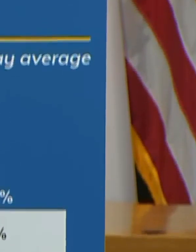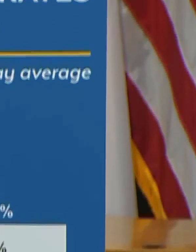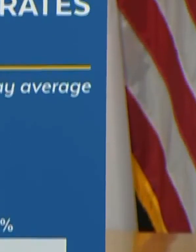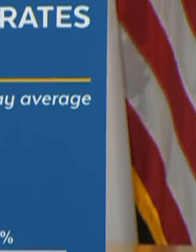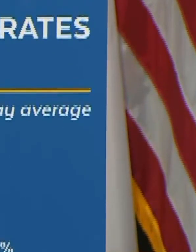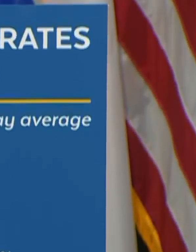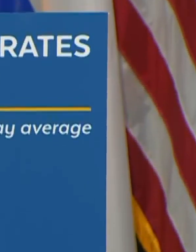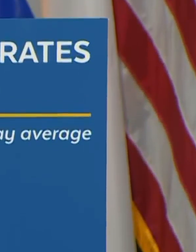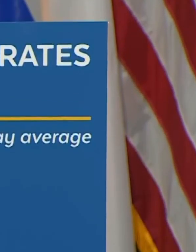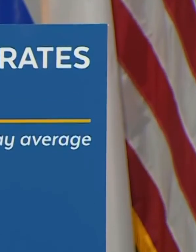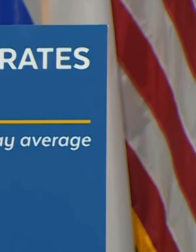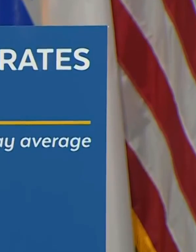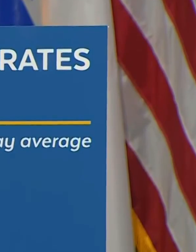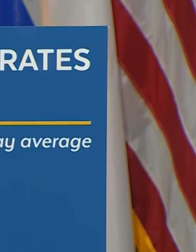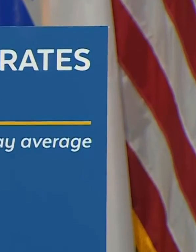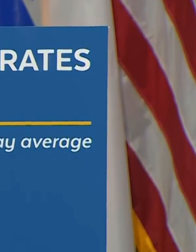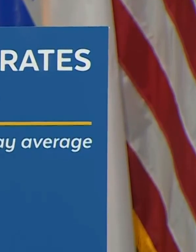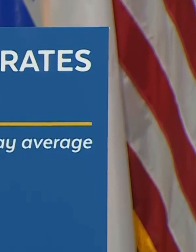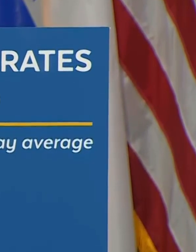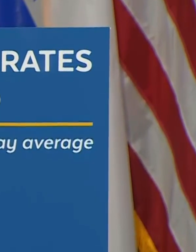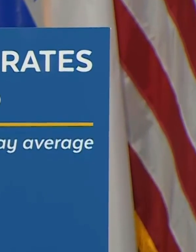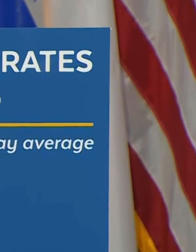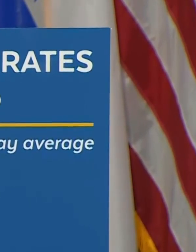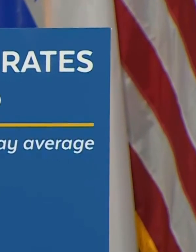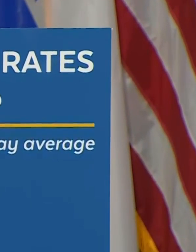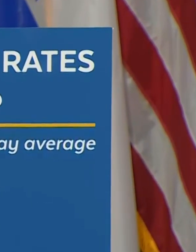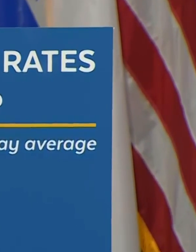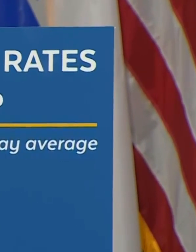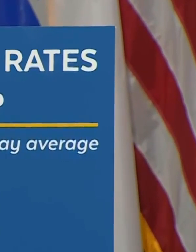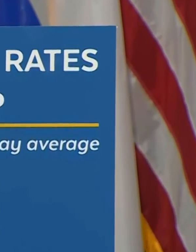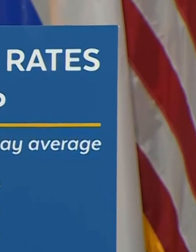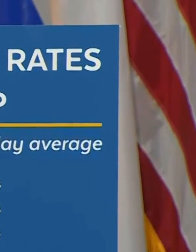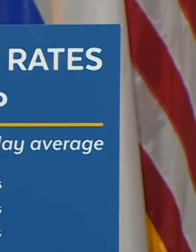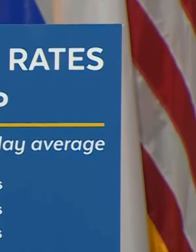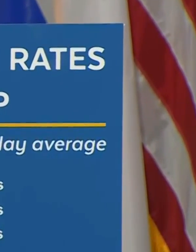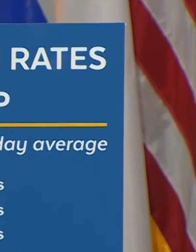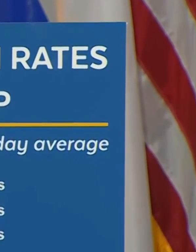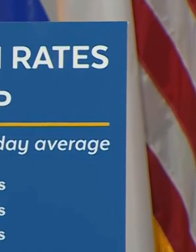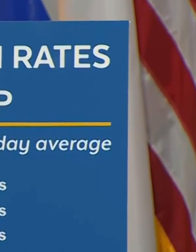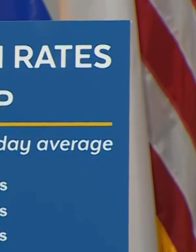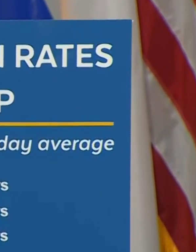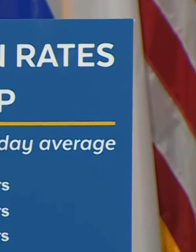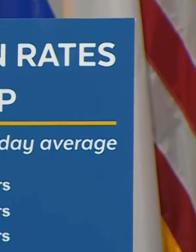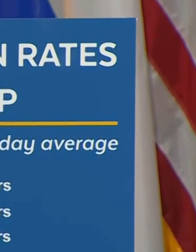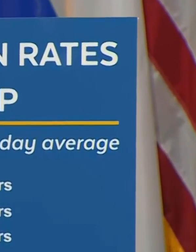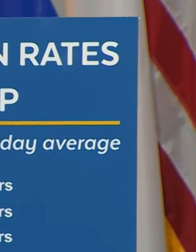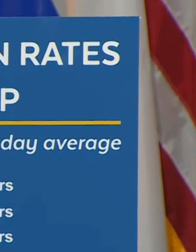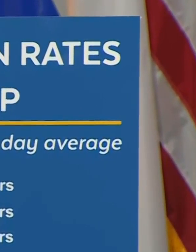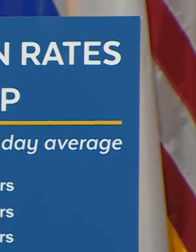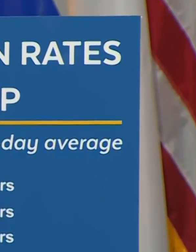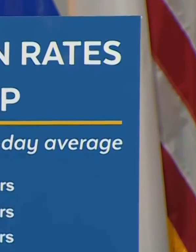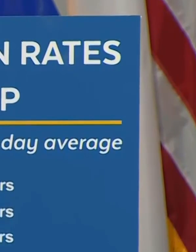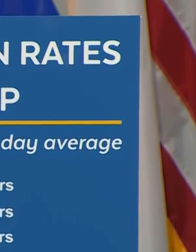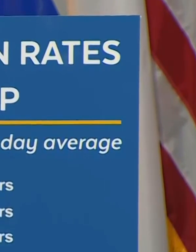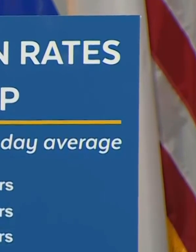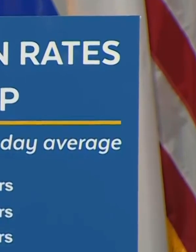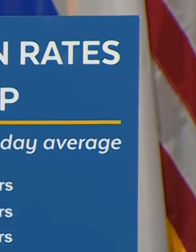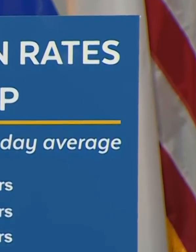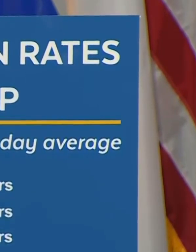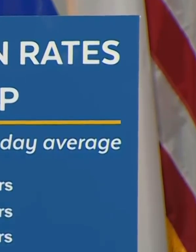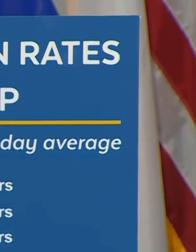12 and then 10 years. I think that you really got the students. I think the application process was that cans to be allowed